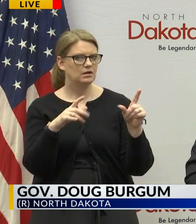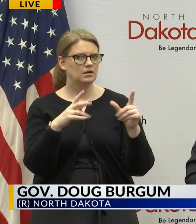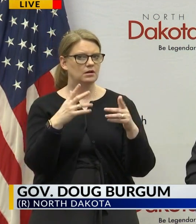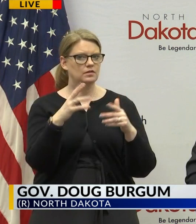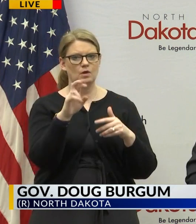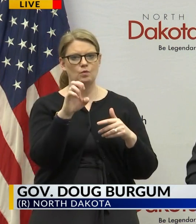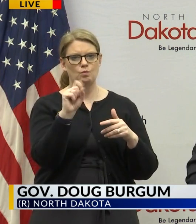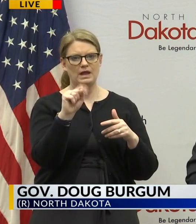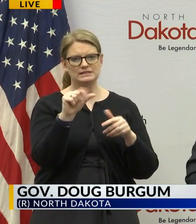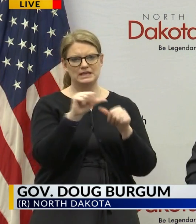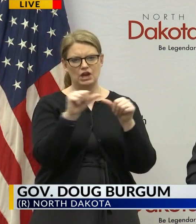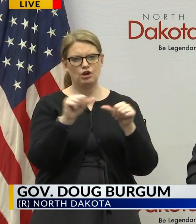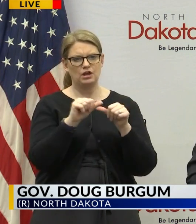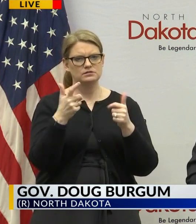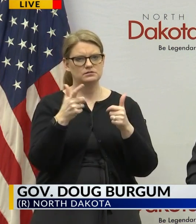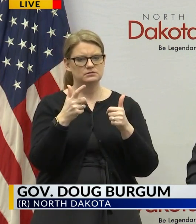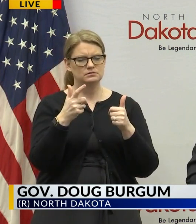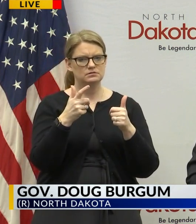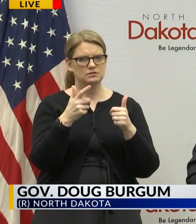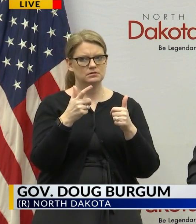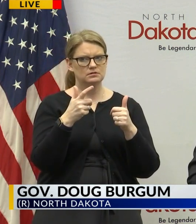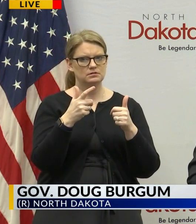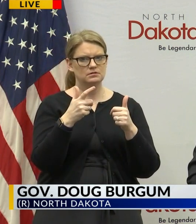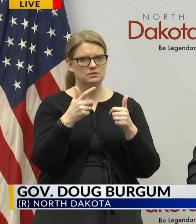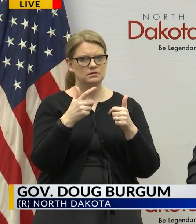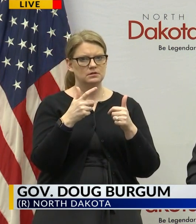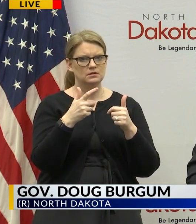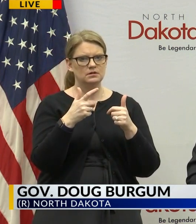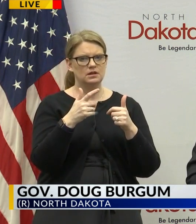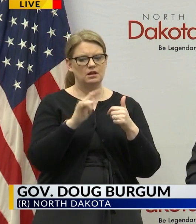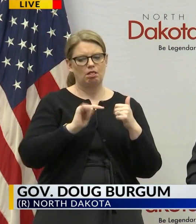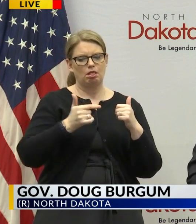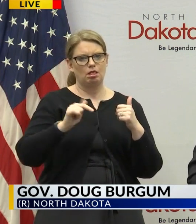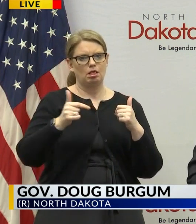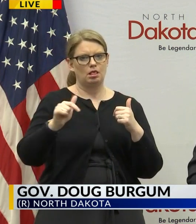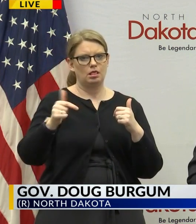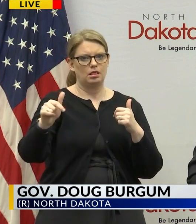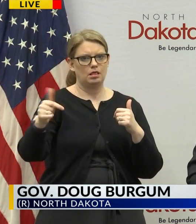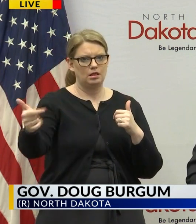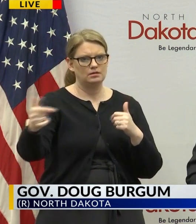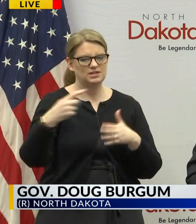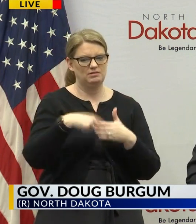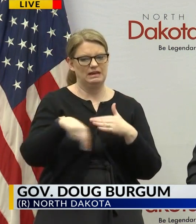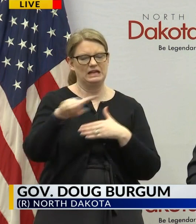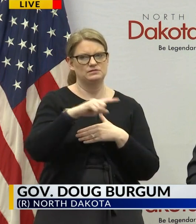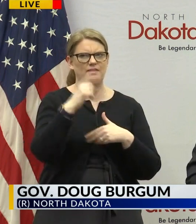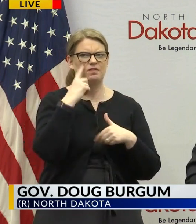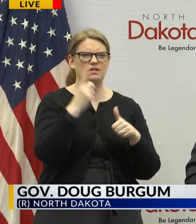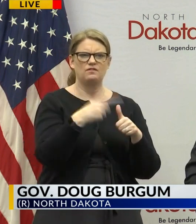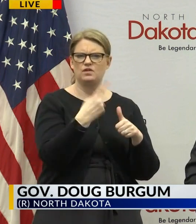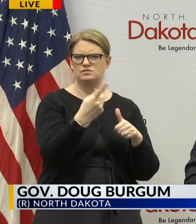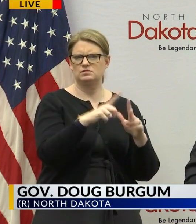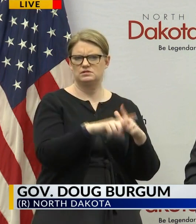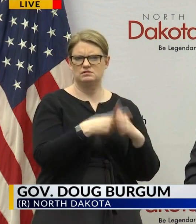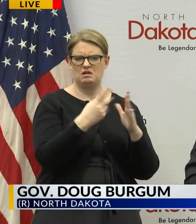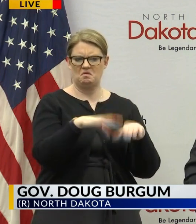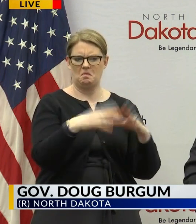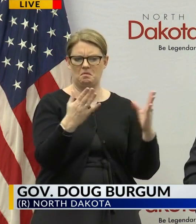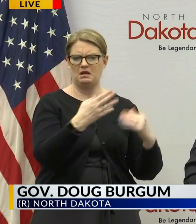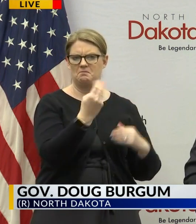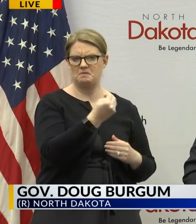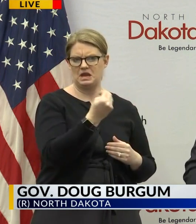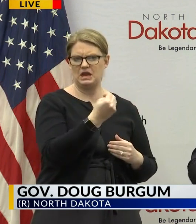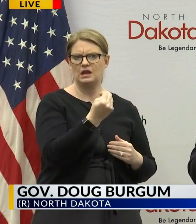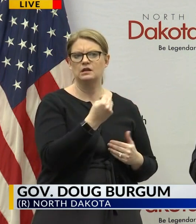uh they're going to open up on a rolling uh basis and and so when we say next week i think the first ones are going to start opening on monday